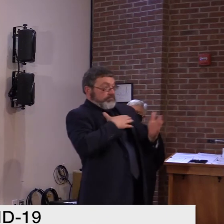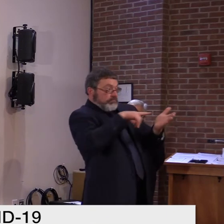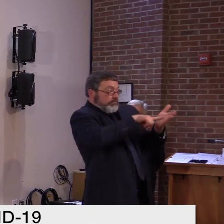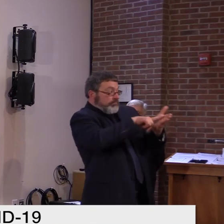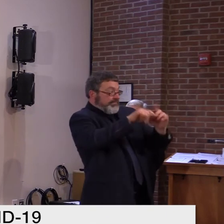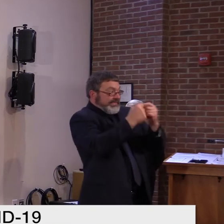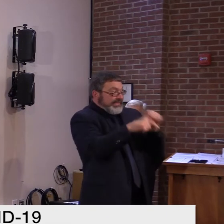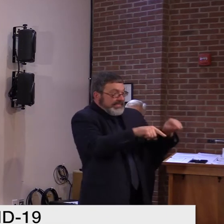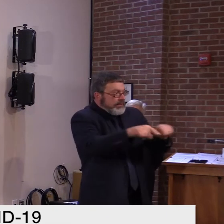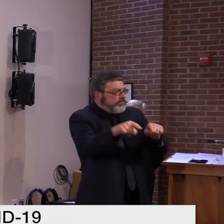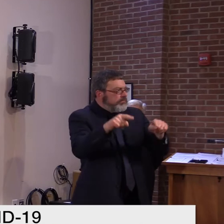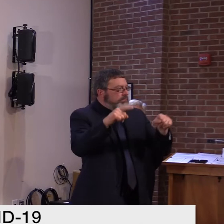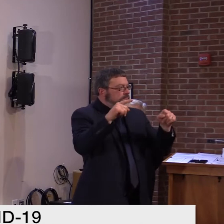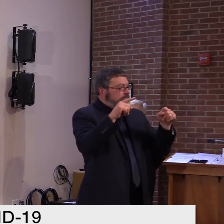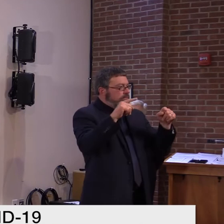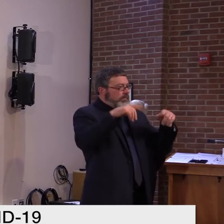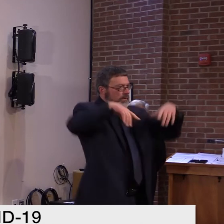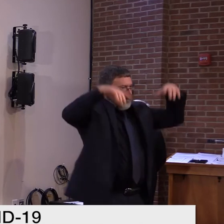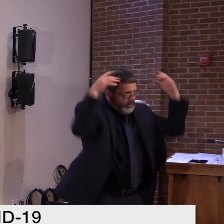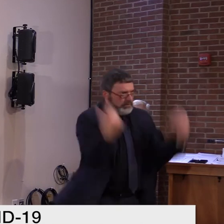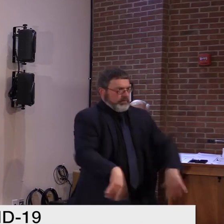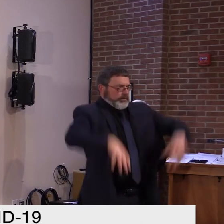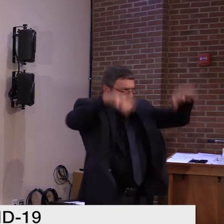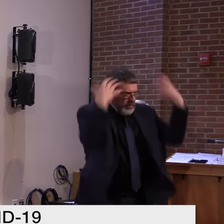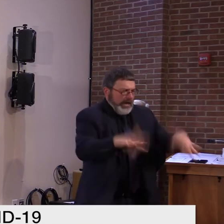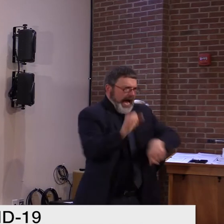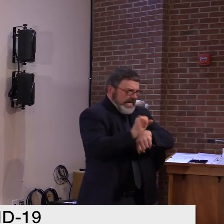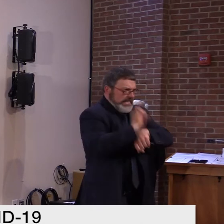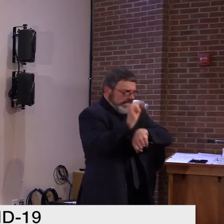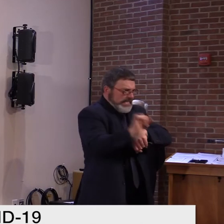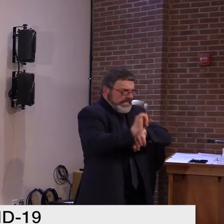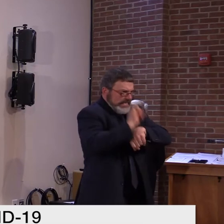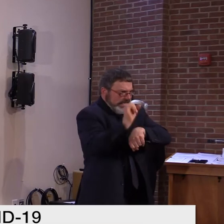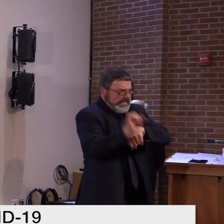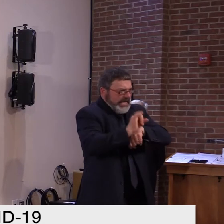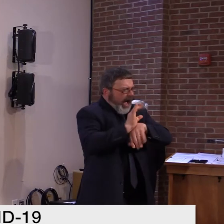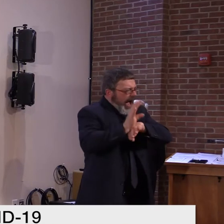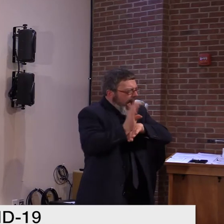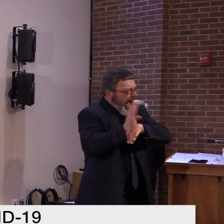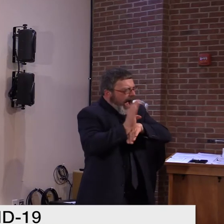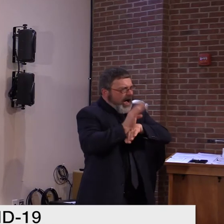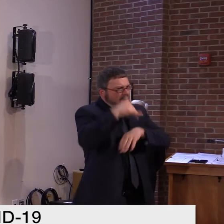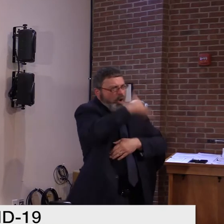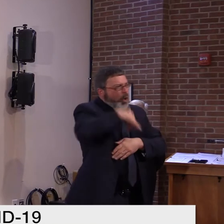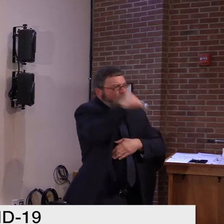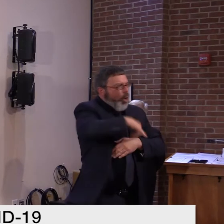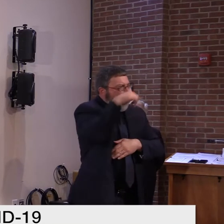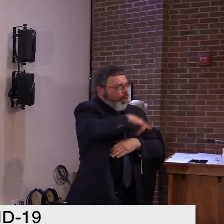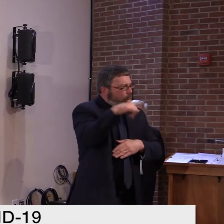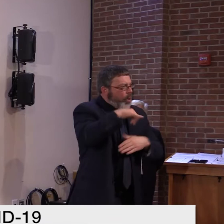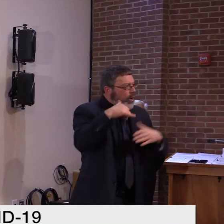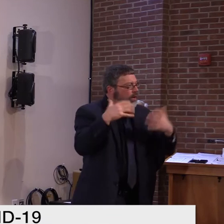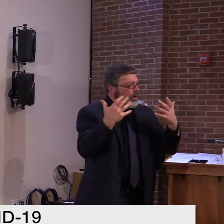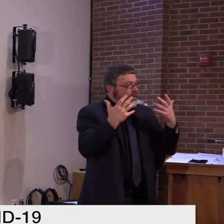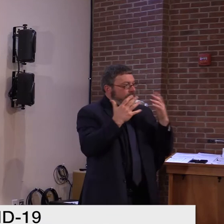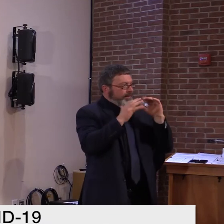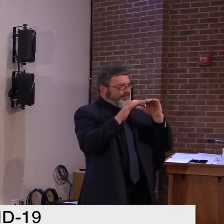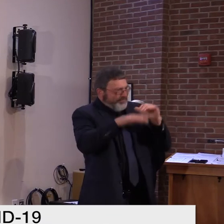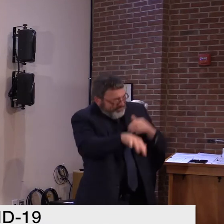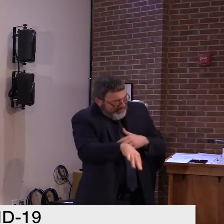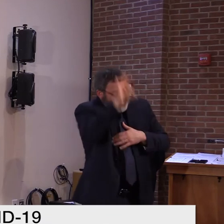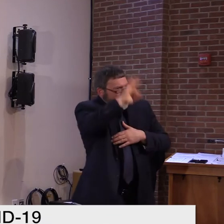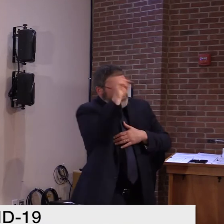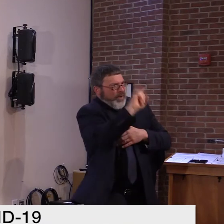and make sure that we protect Vermoners as best we can. But that's why we put some of these other measures in place to cut down